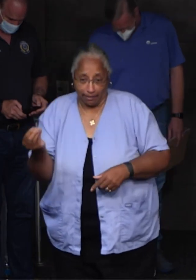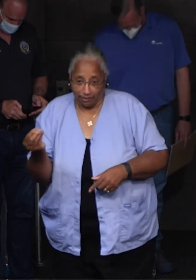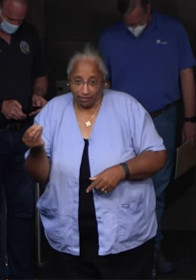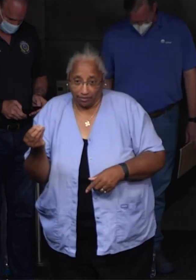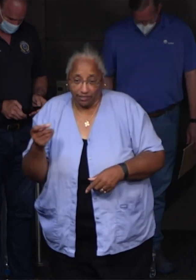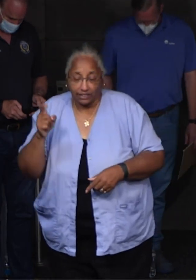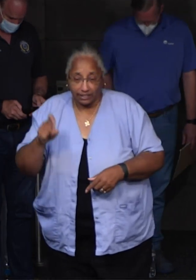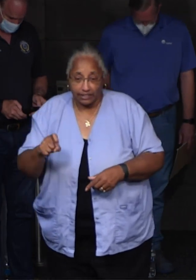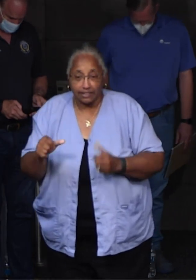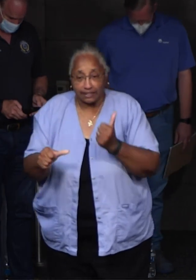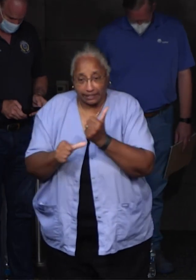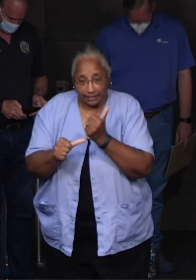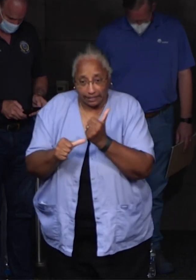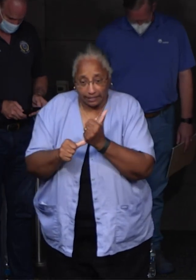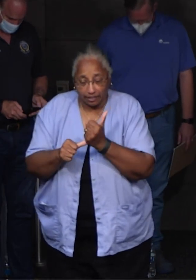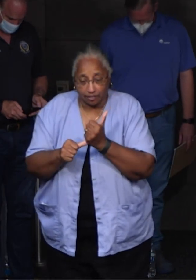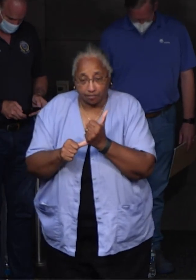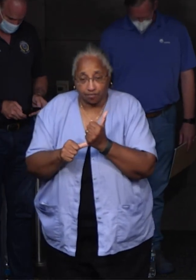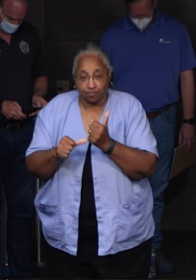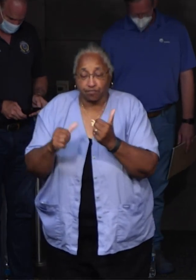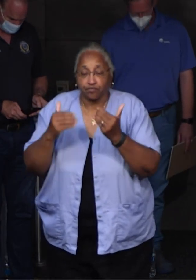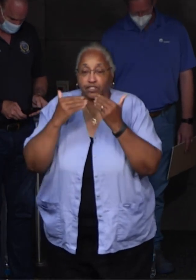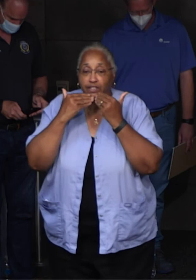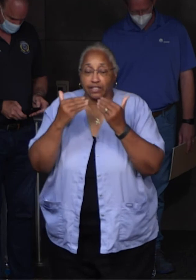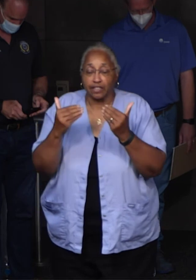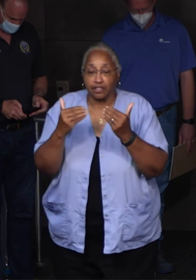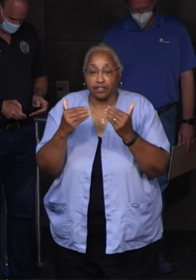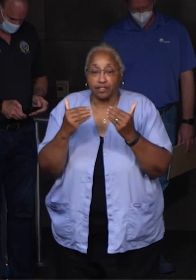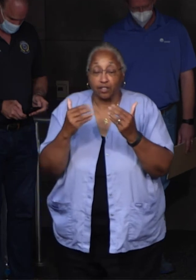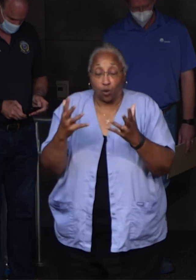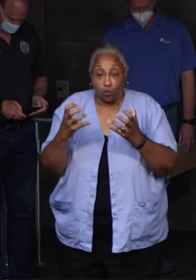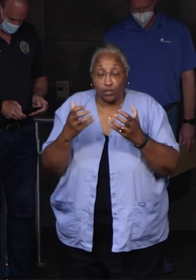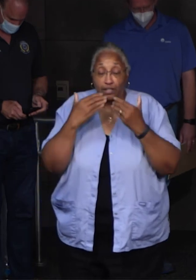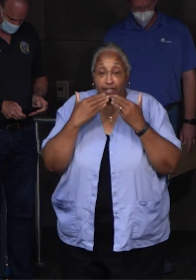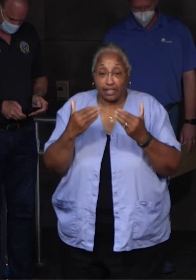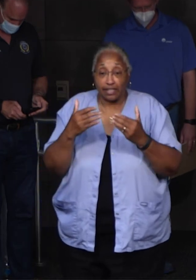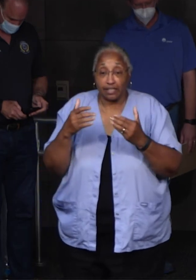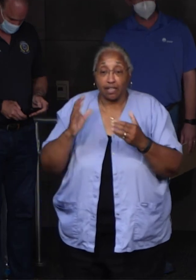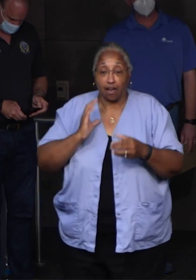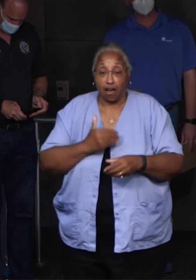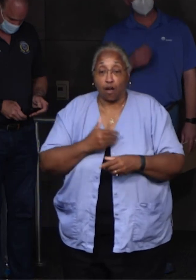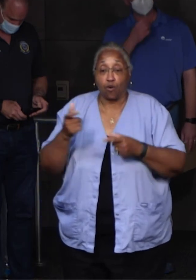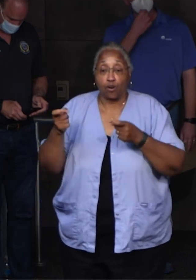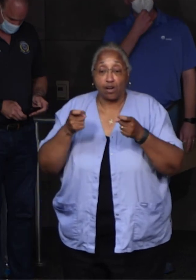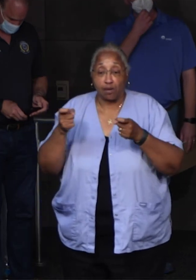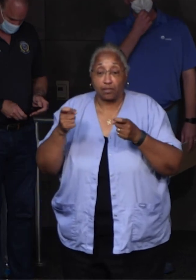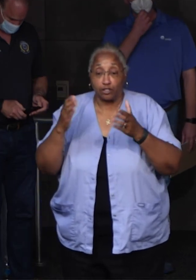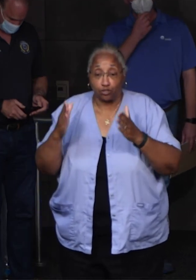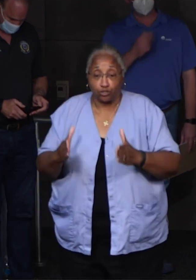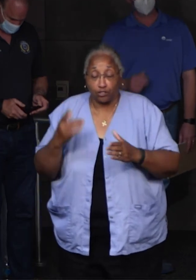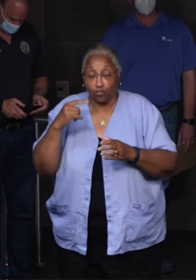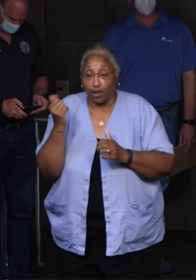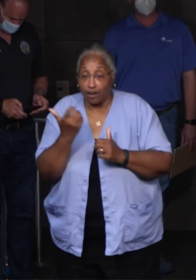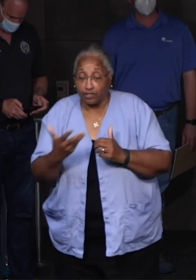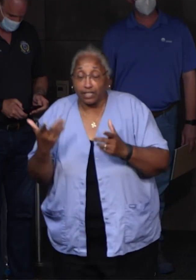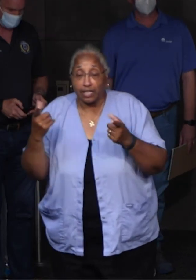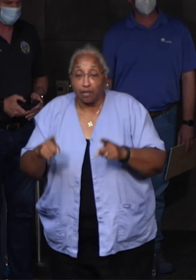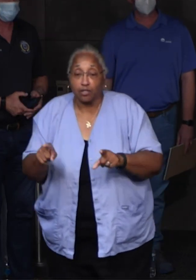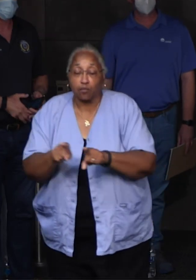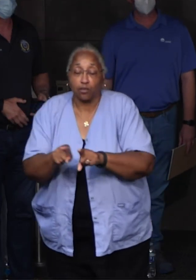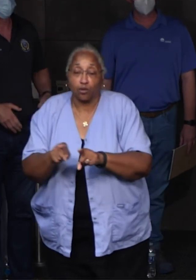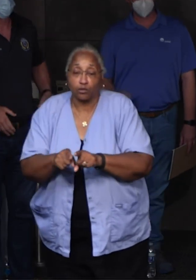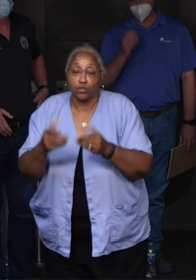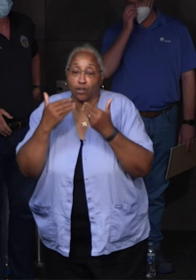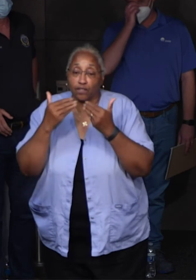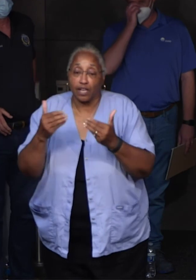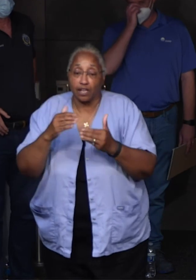need certain assistance. So I want to thank the administration for all that it's doing. But I also want to thank our other